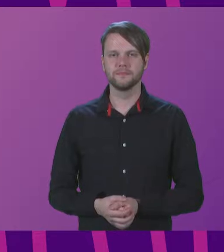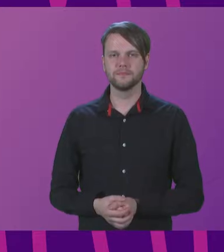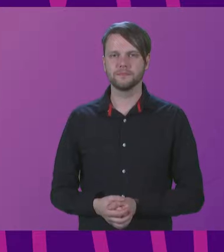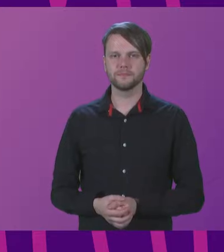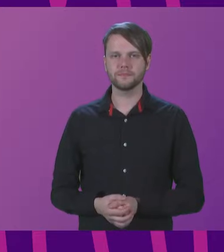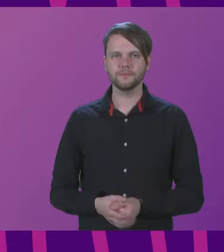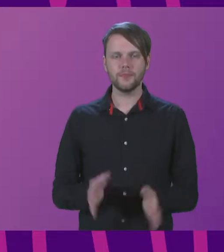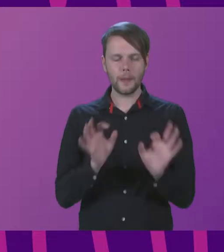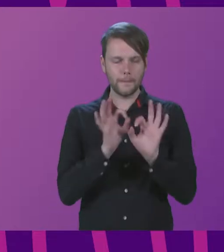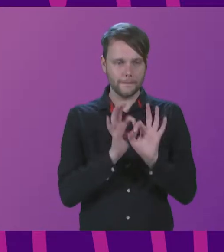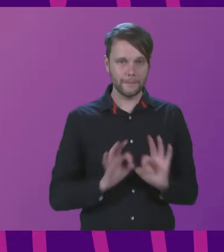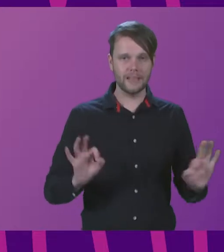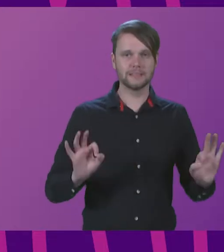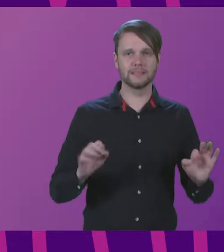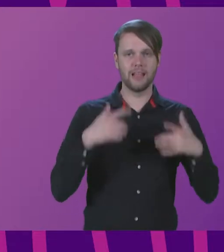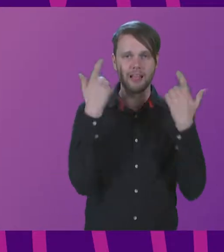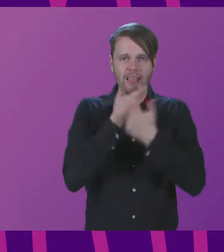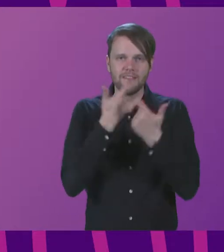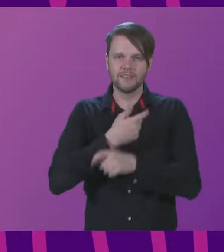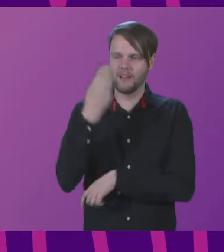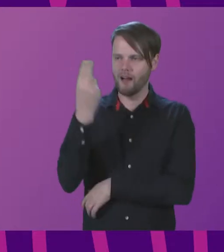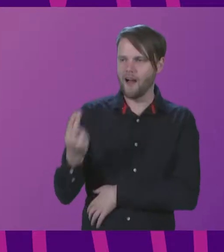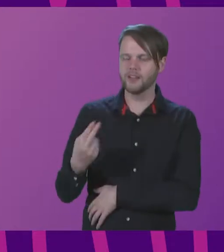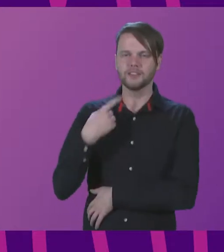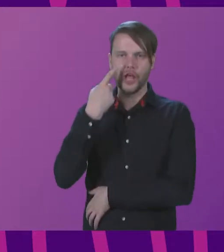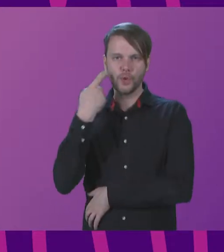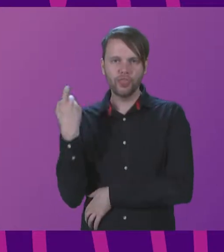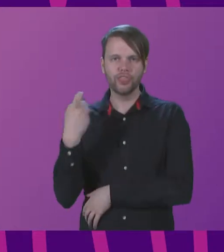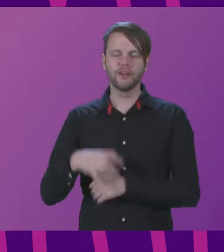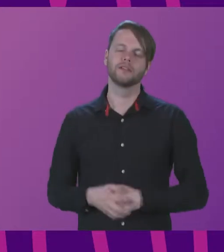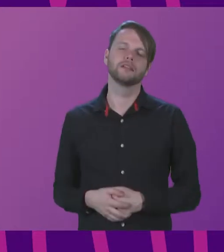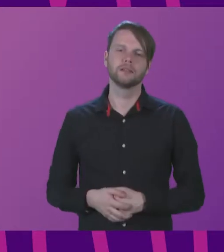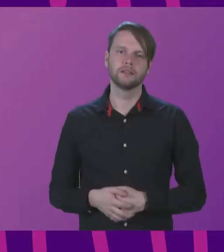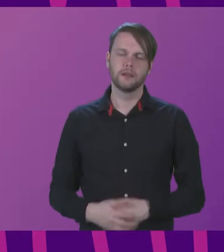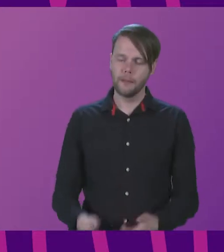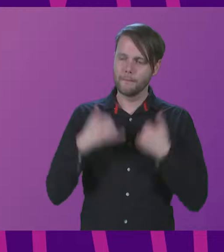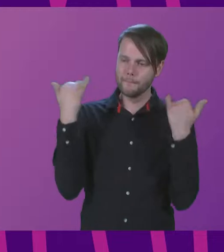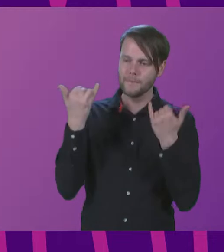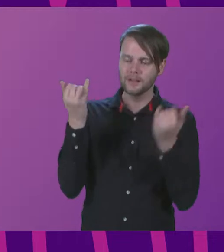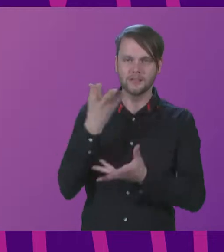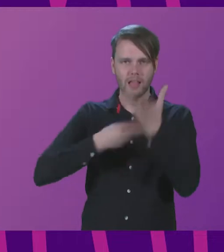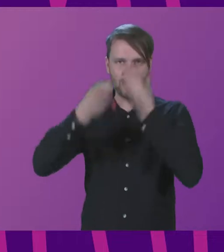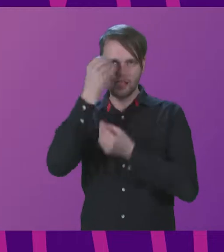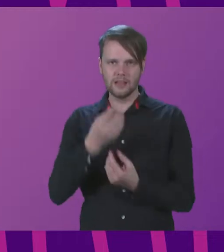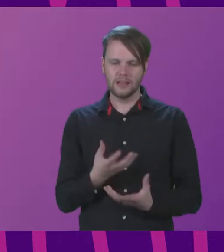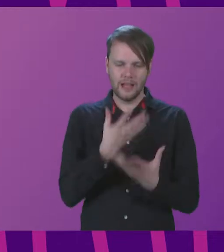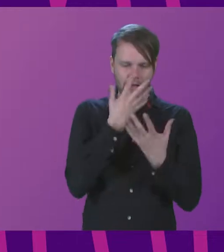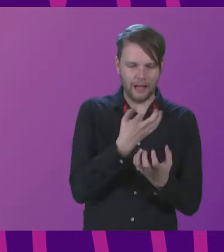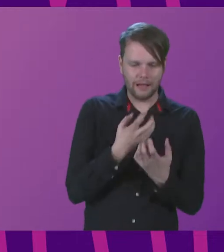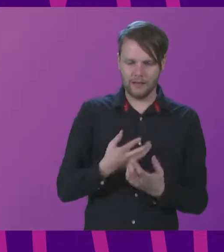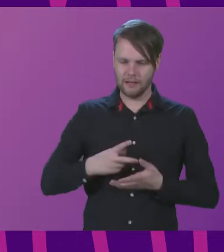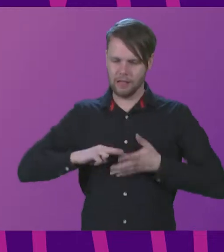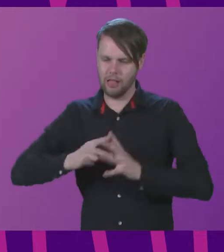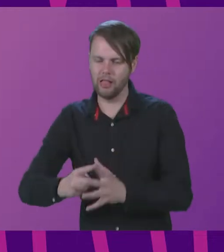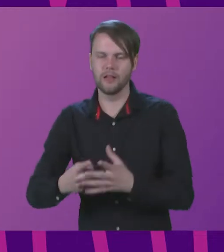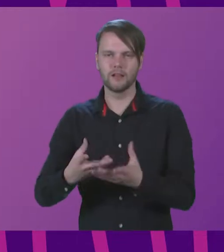Peace, laughter, arts, youth. Party, learning, anger, yearning, planning,